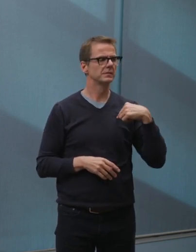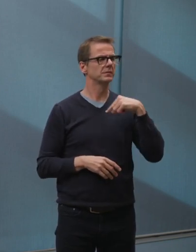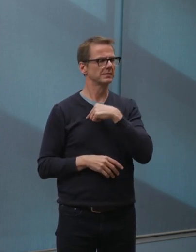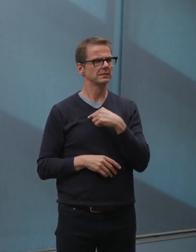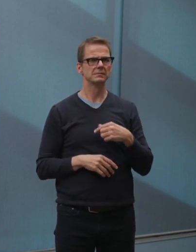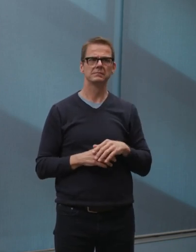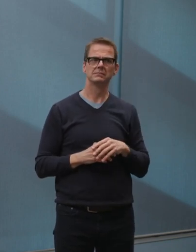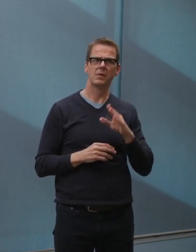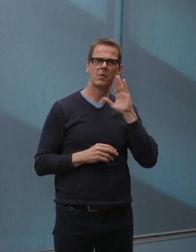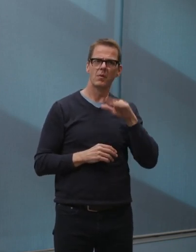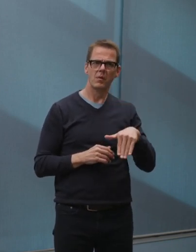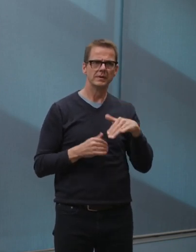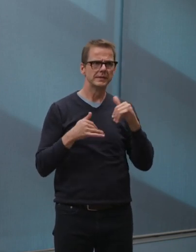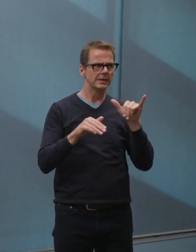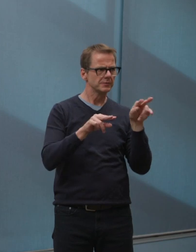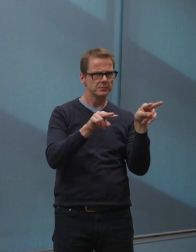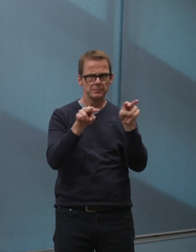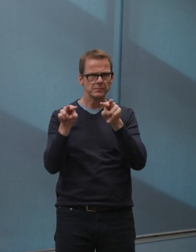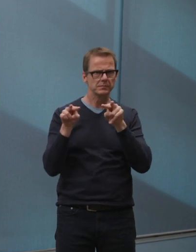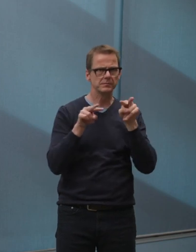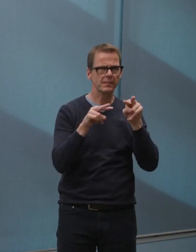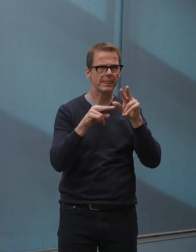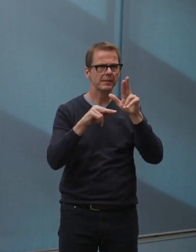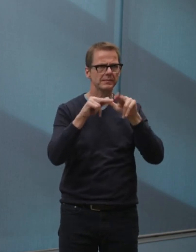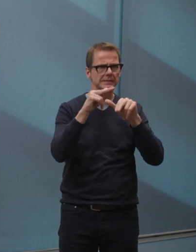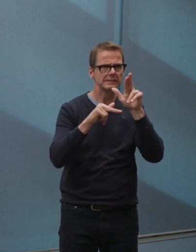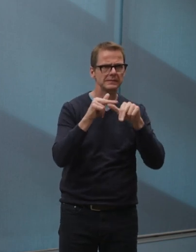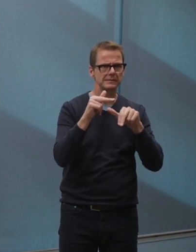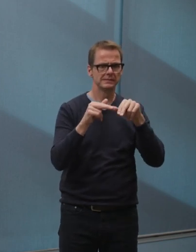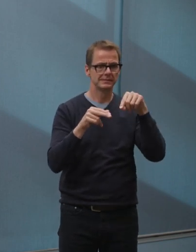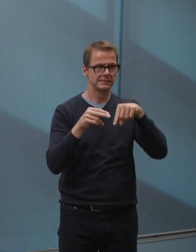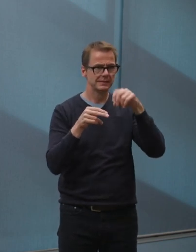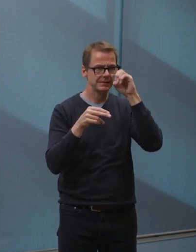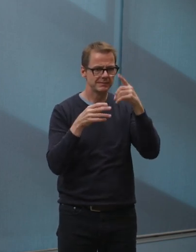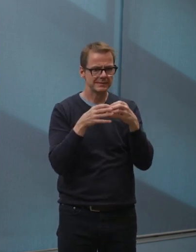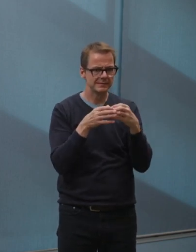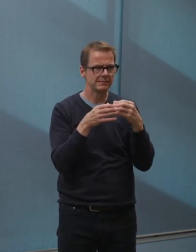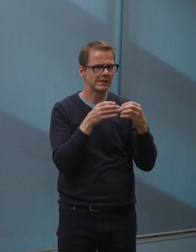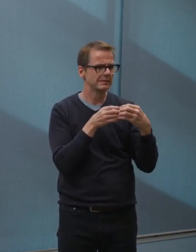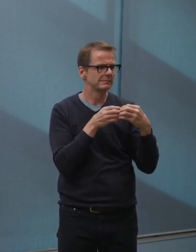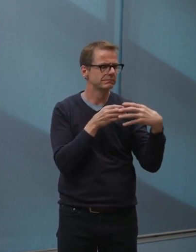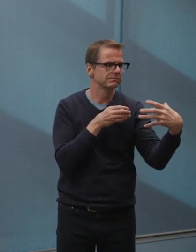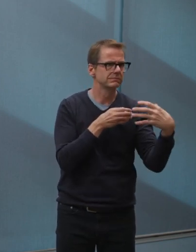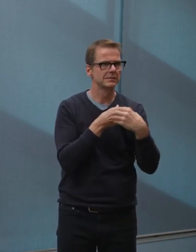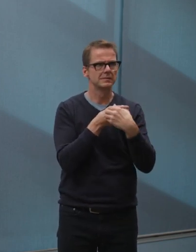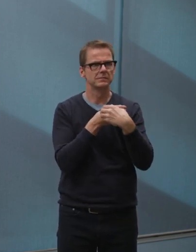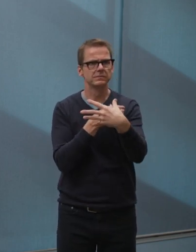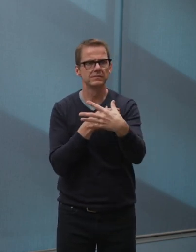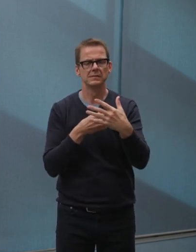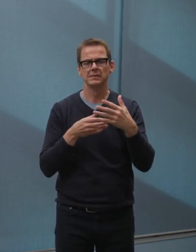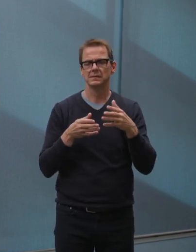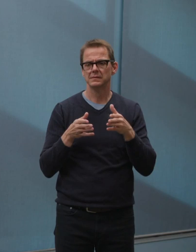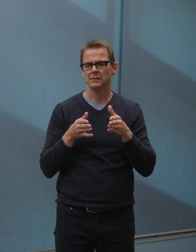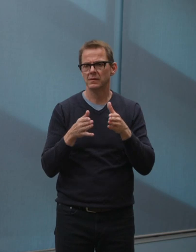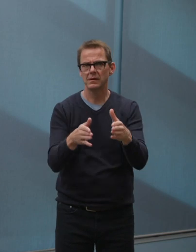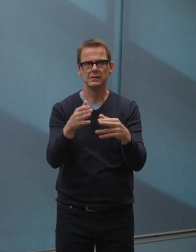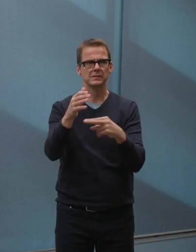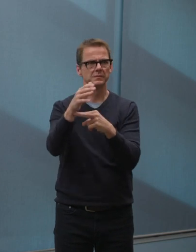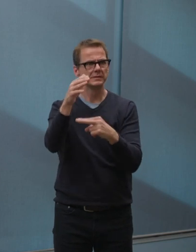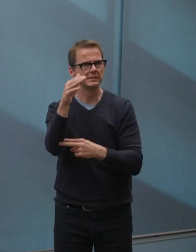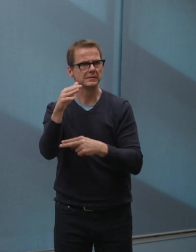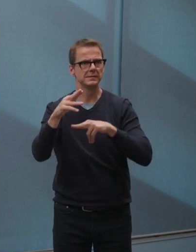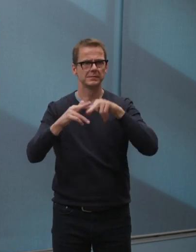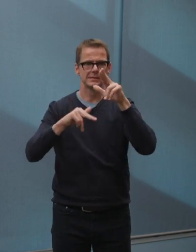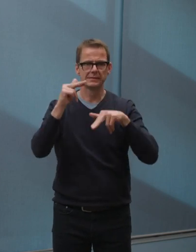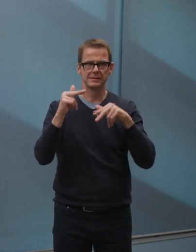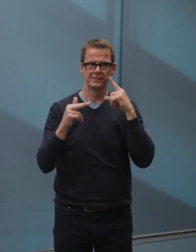for years to come. Now, it's clear that while we can move forward with many of these construction projects this year, we may not be able to